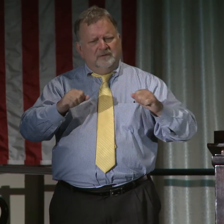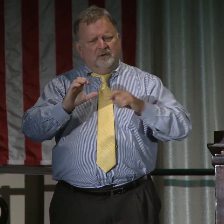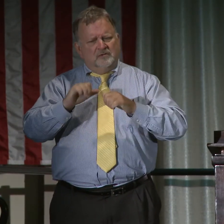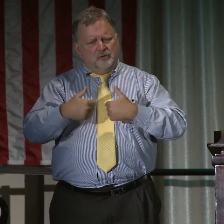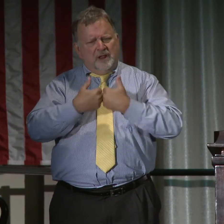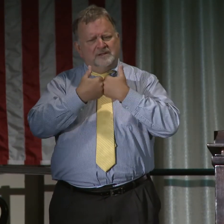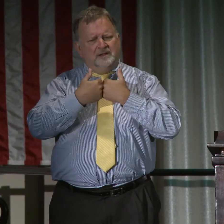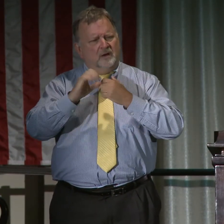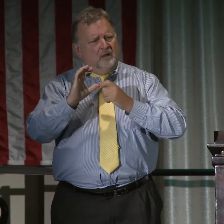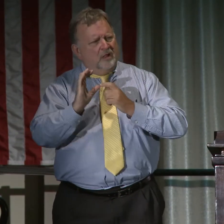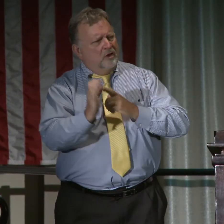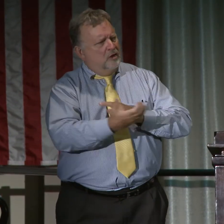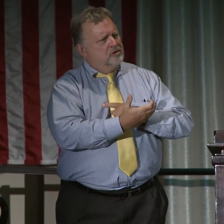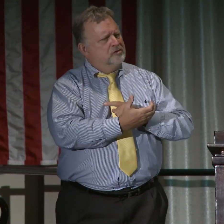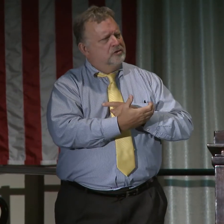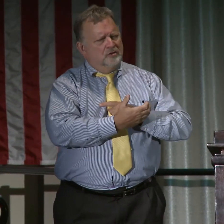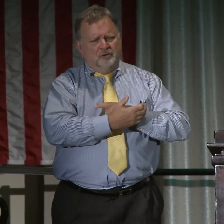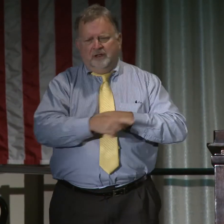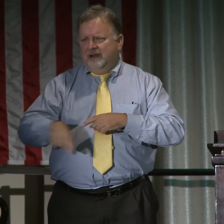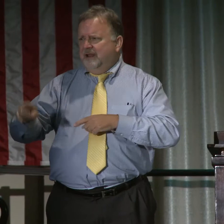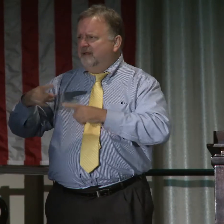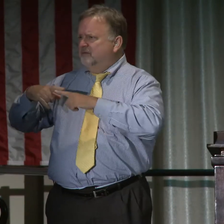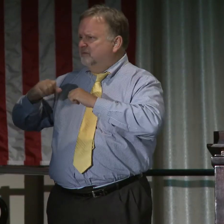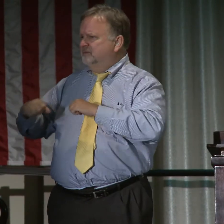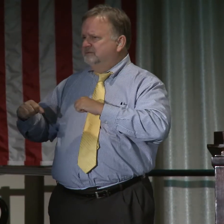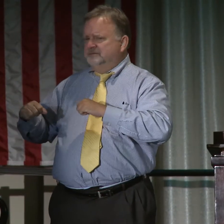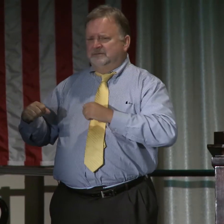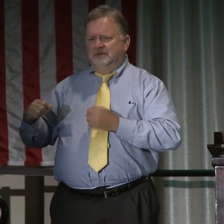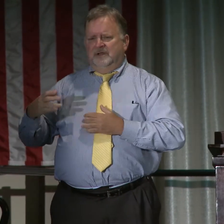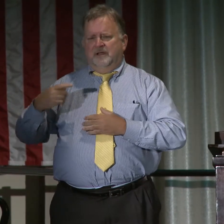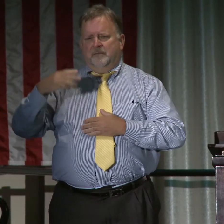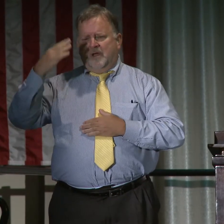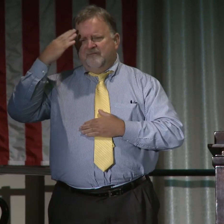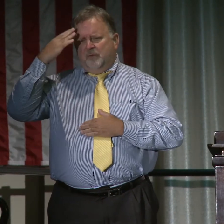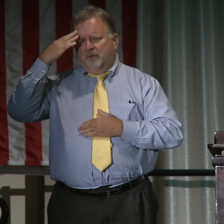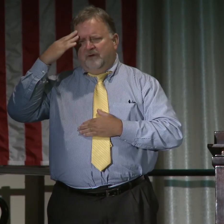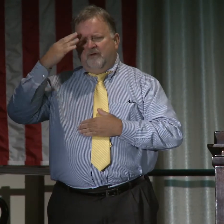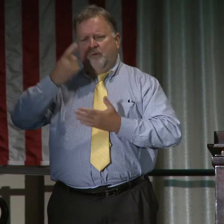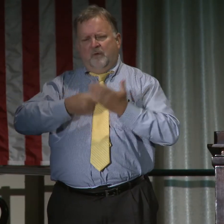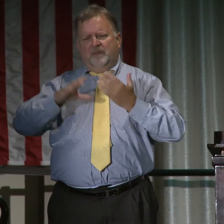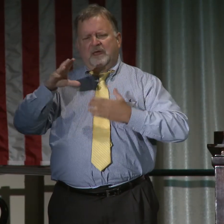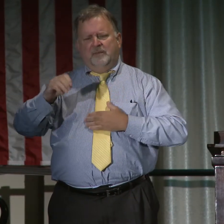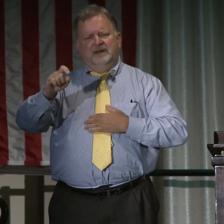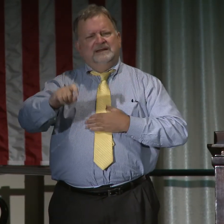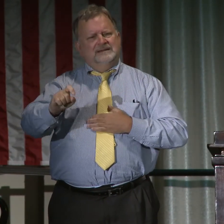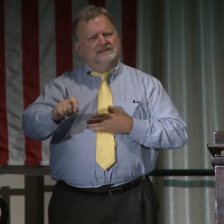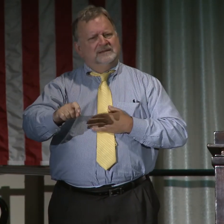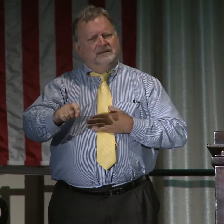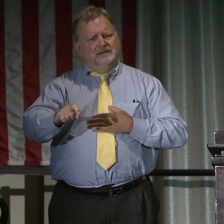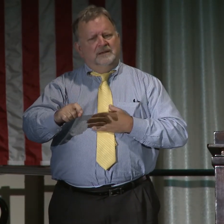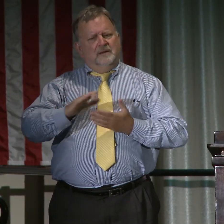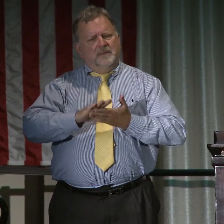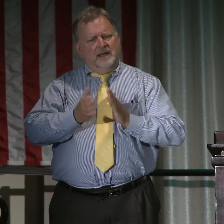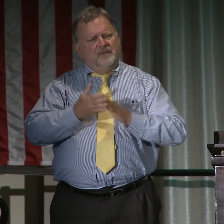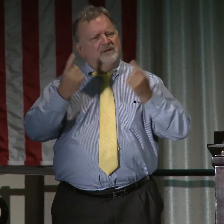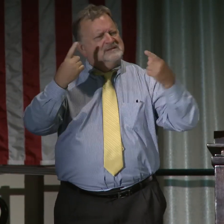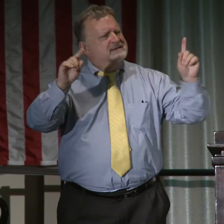Supporting and understanding the company budgets and their issues. Helping address linguistic